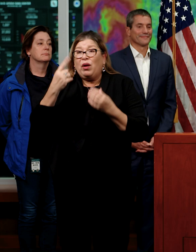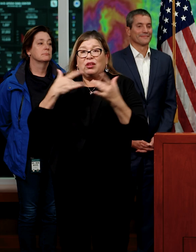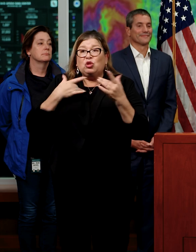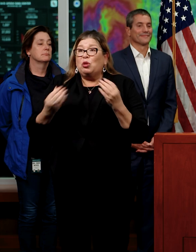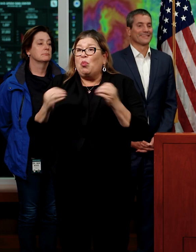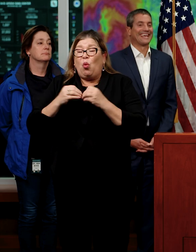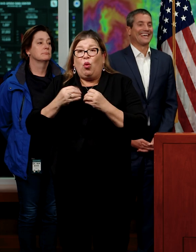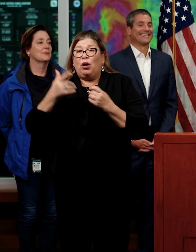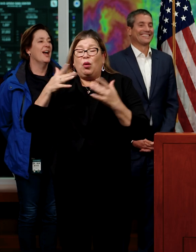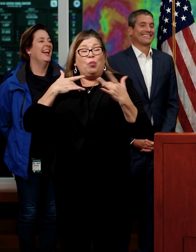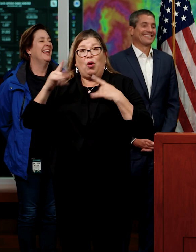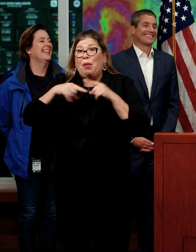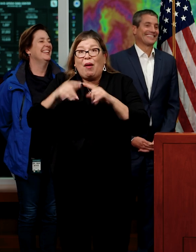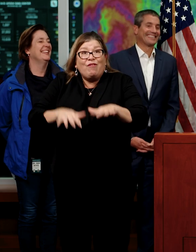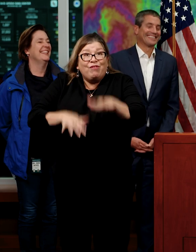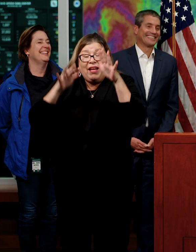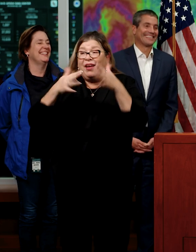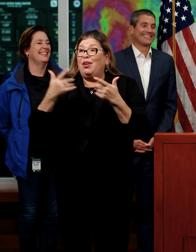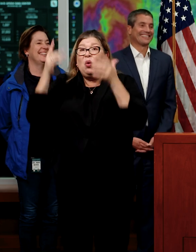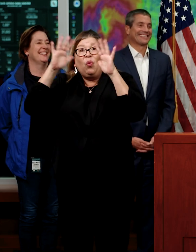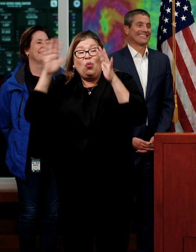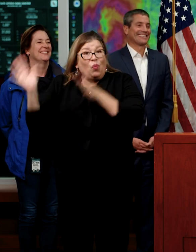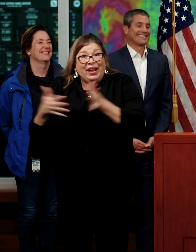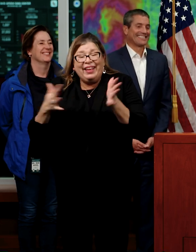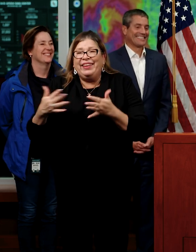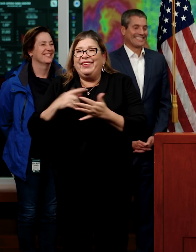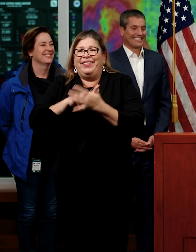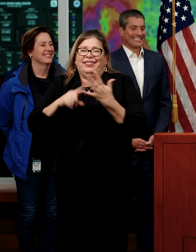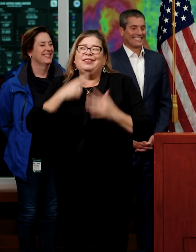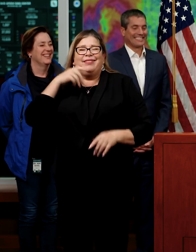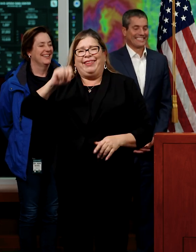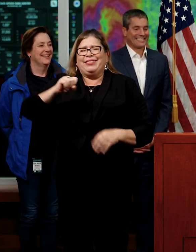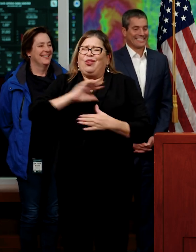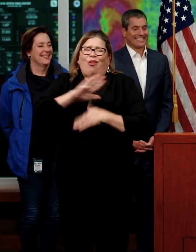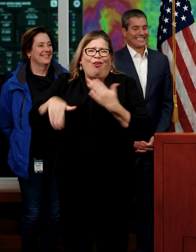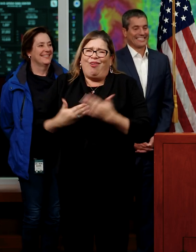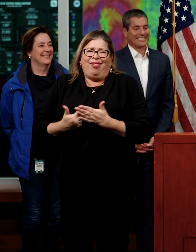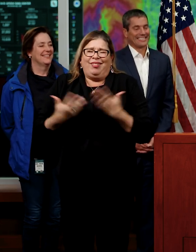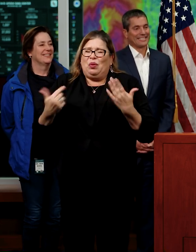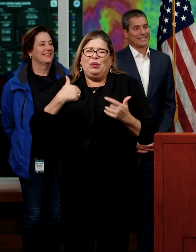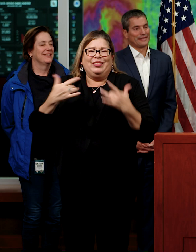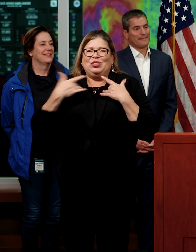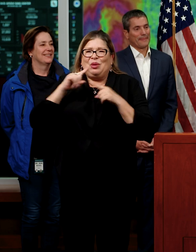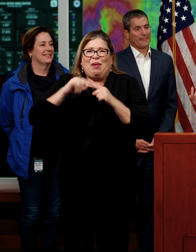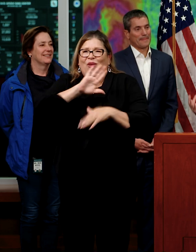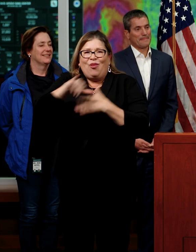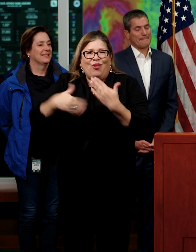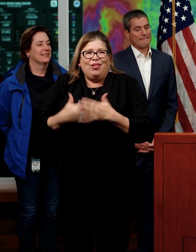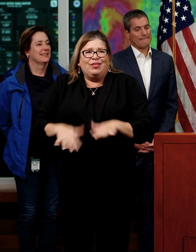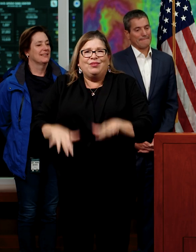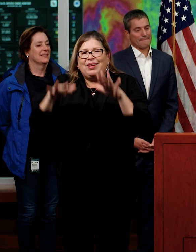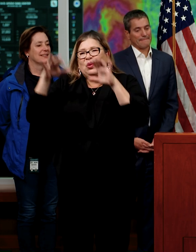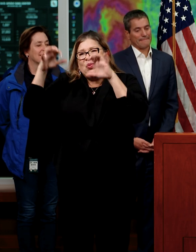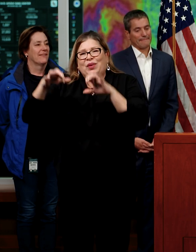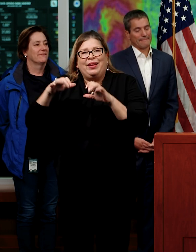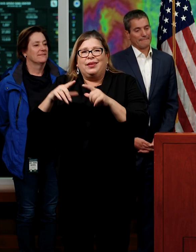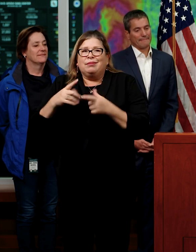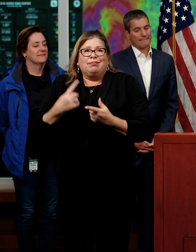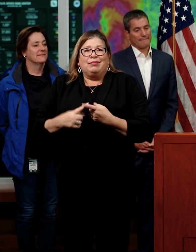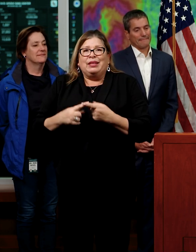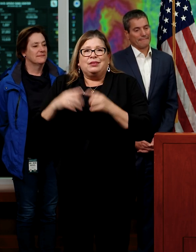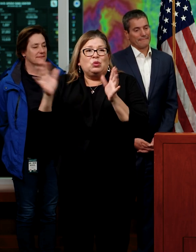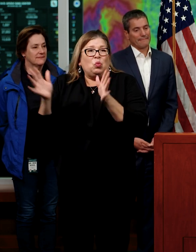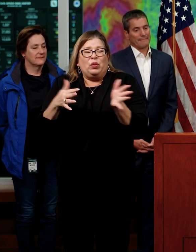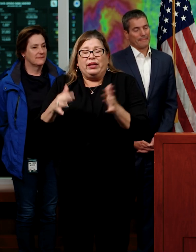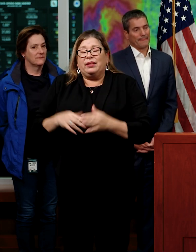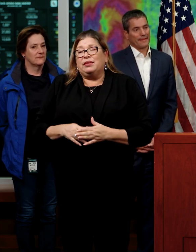or is it, I'll leave up. Okay, it's everything. Yes. I mean, as Carla mentioned earlier, you know, with